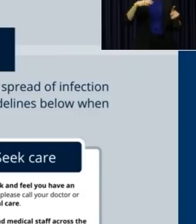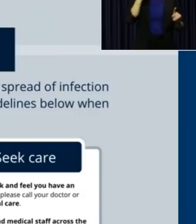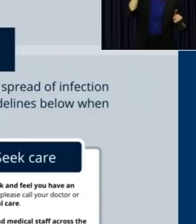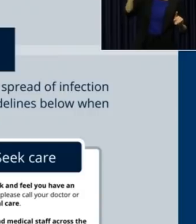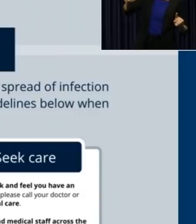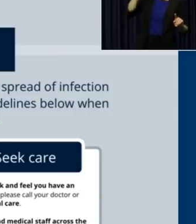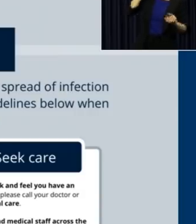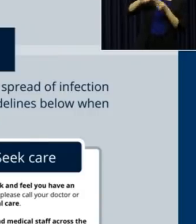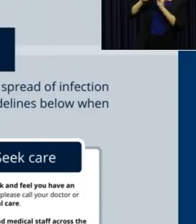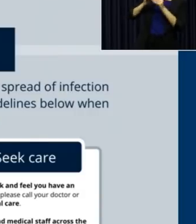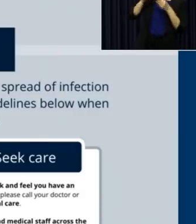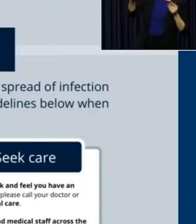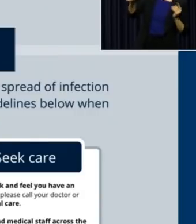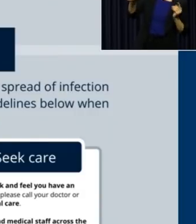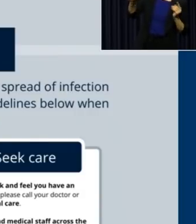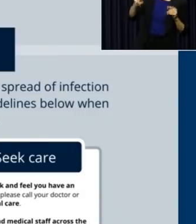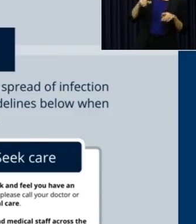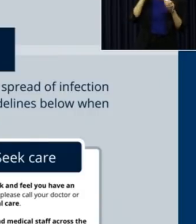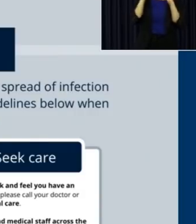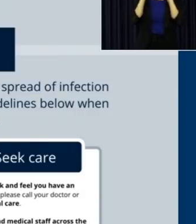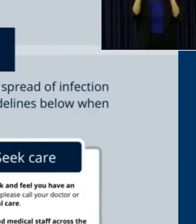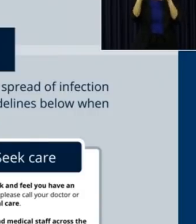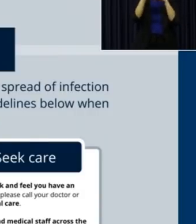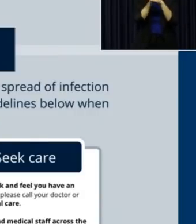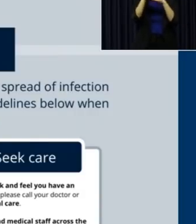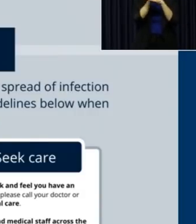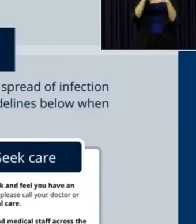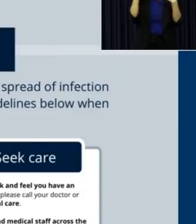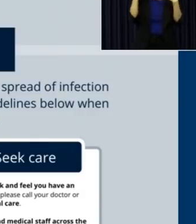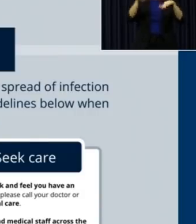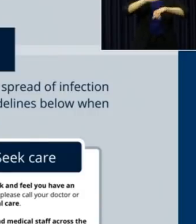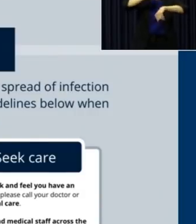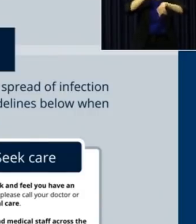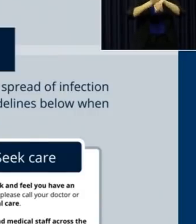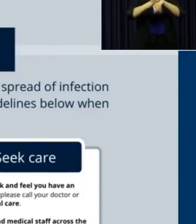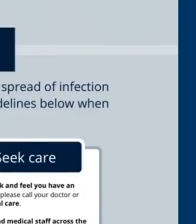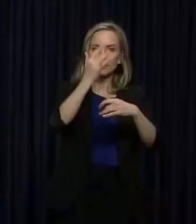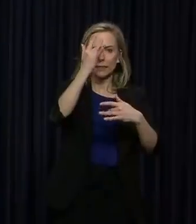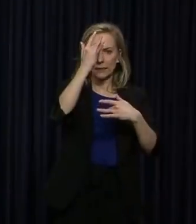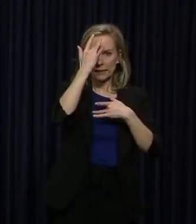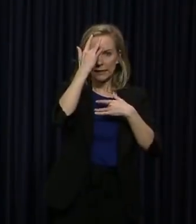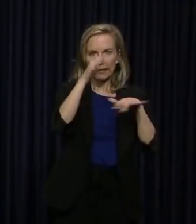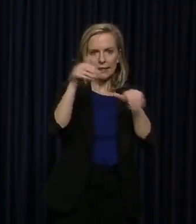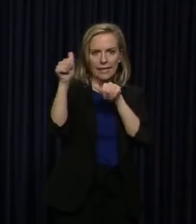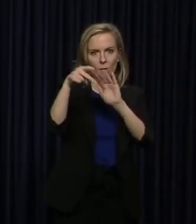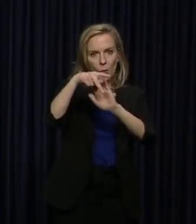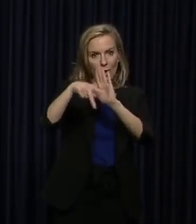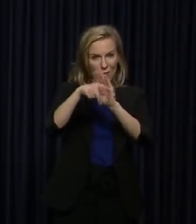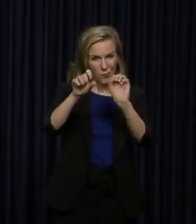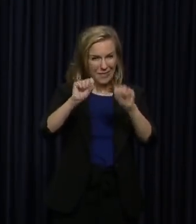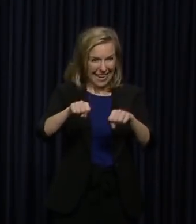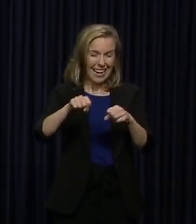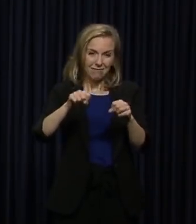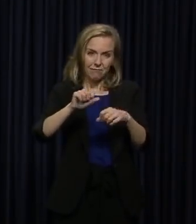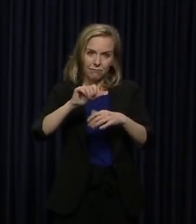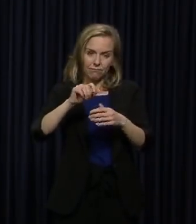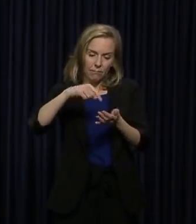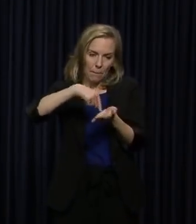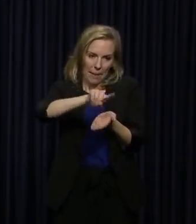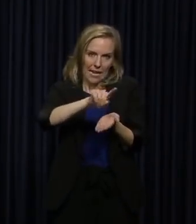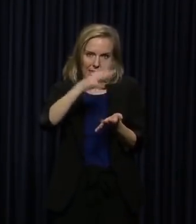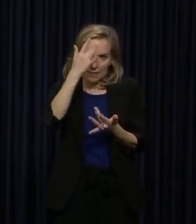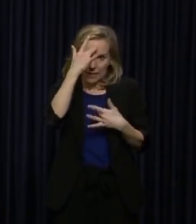We are asking all businesses to implement sick leave policies, and if you can, paid sick leave,